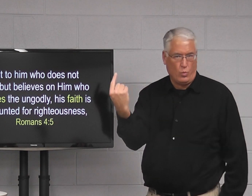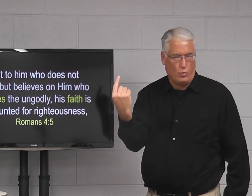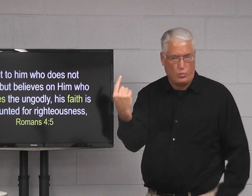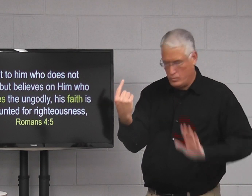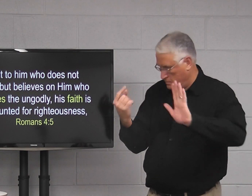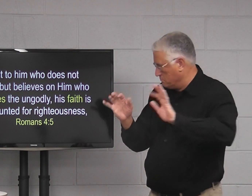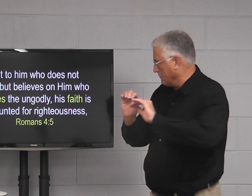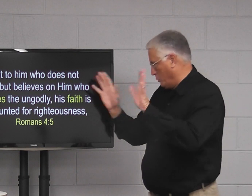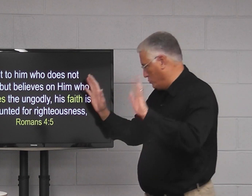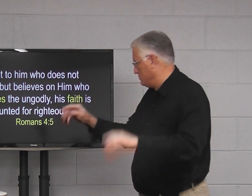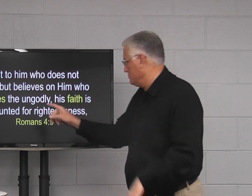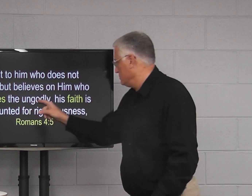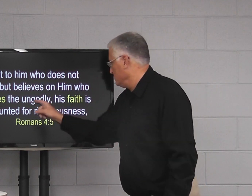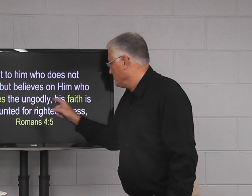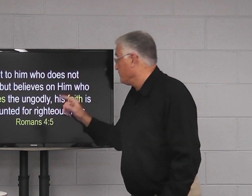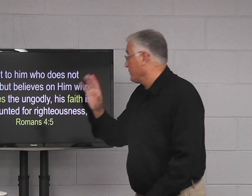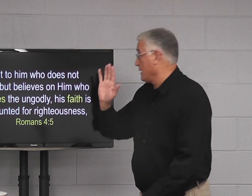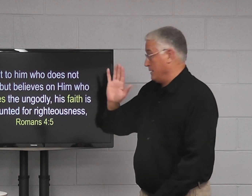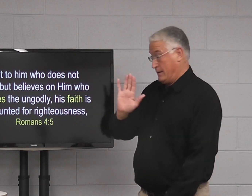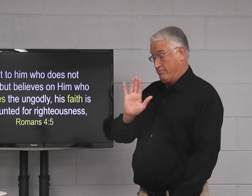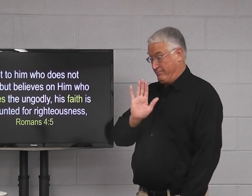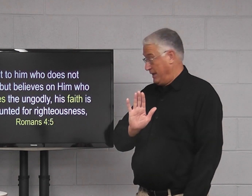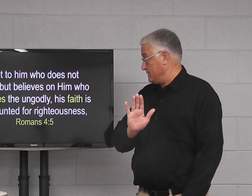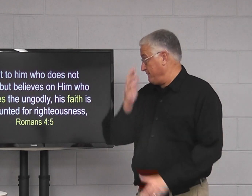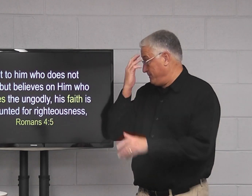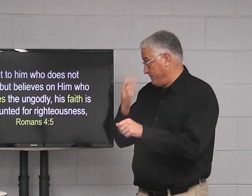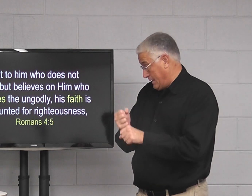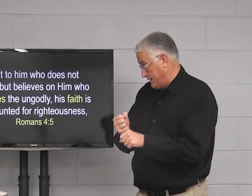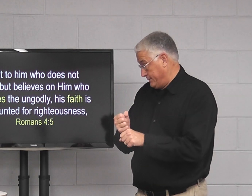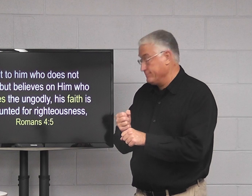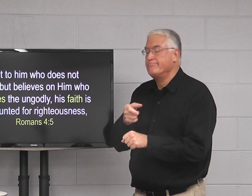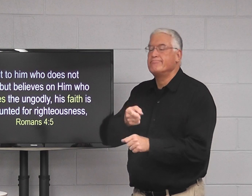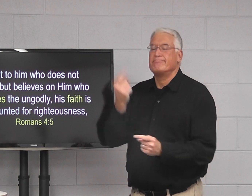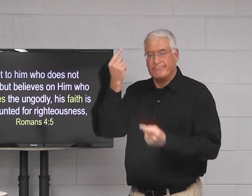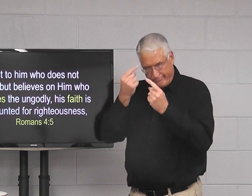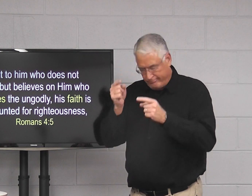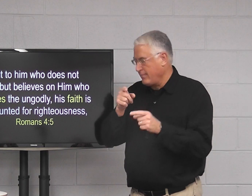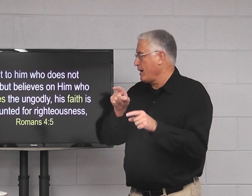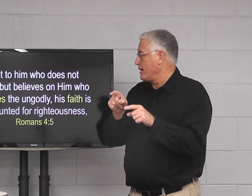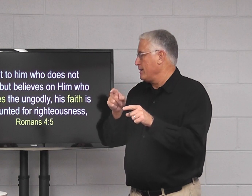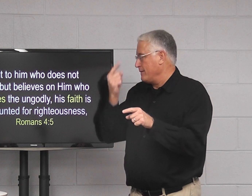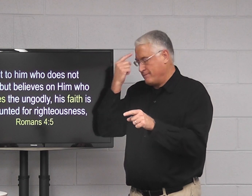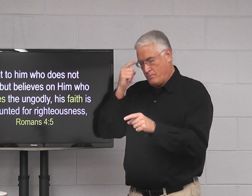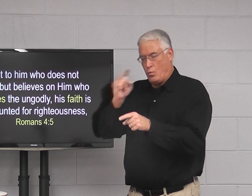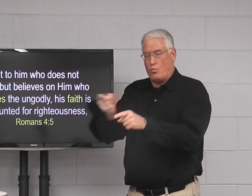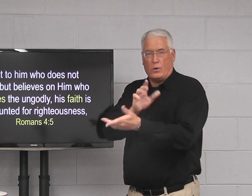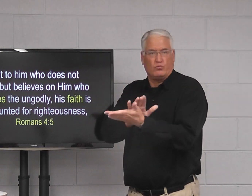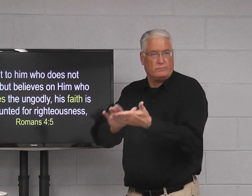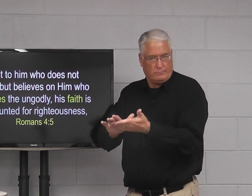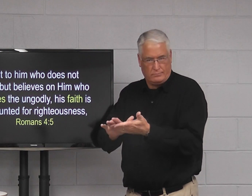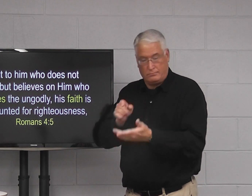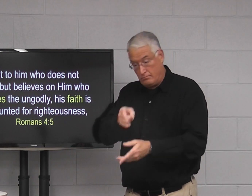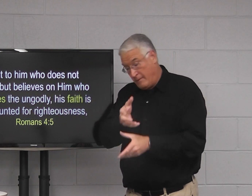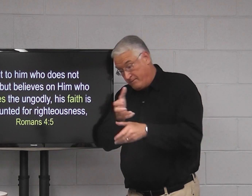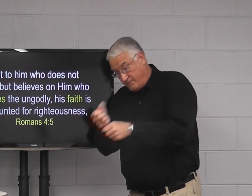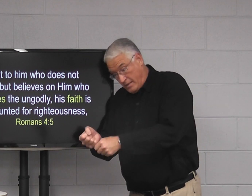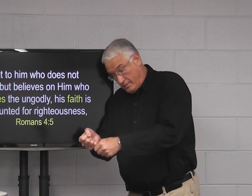grace and through faith in Jesus Christ. His faith is accounted for